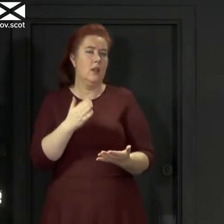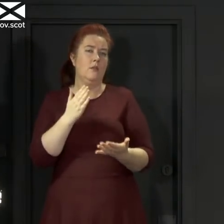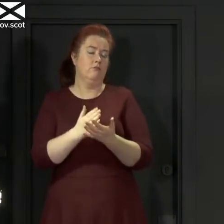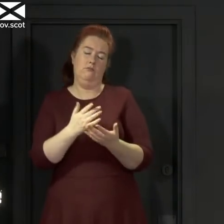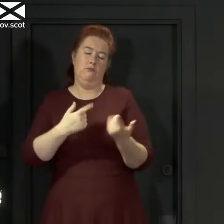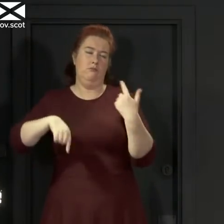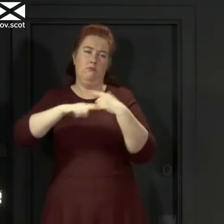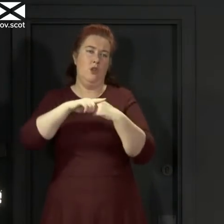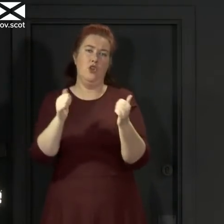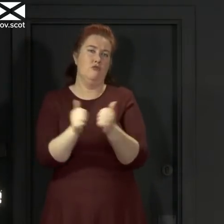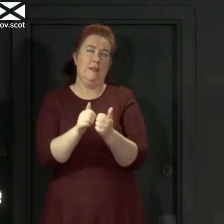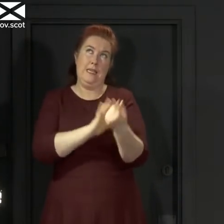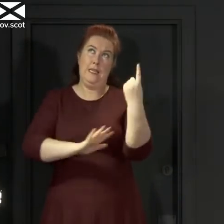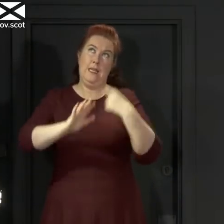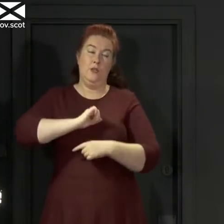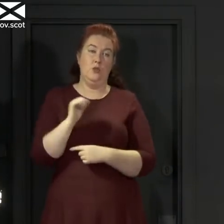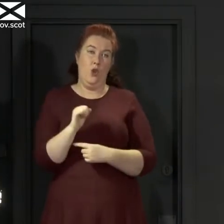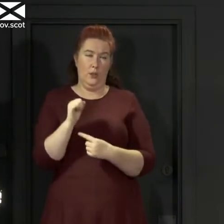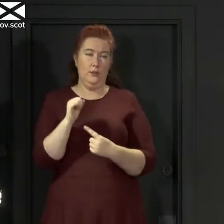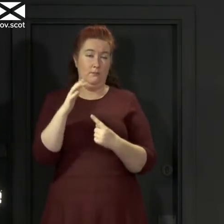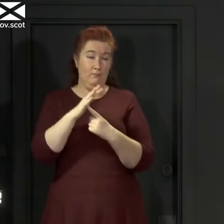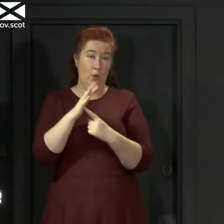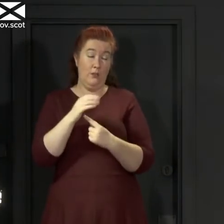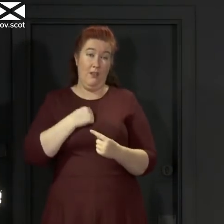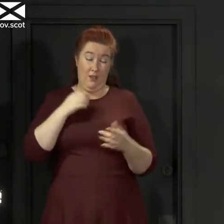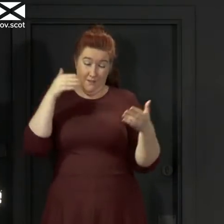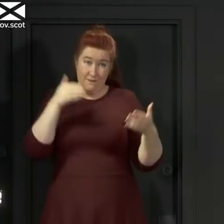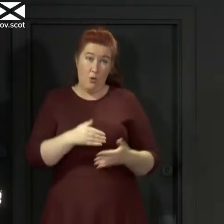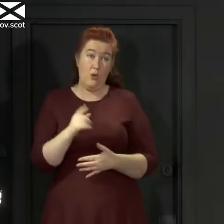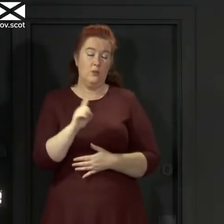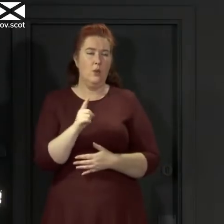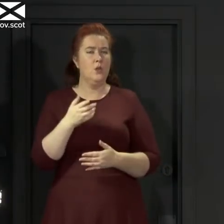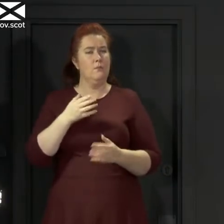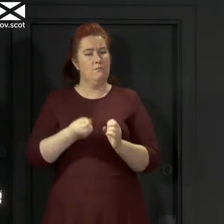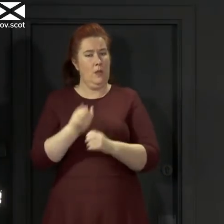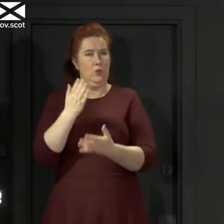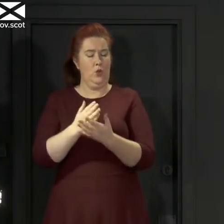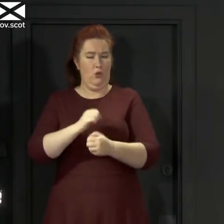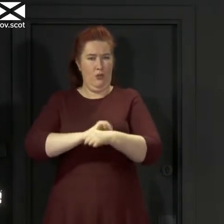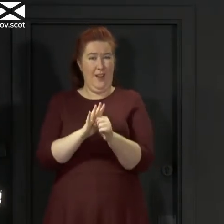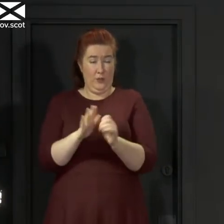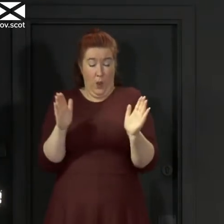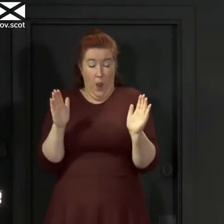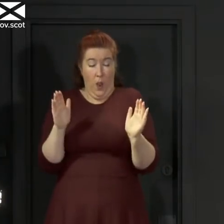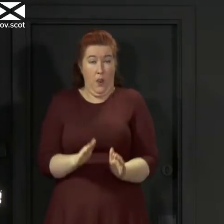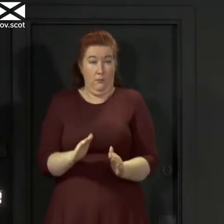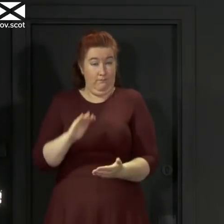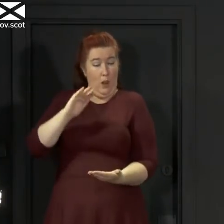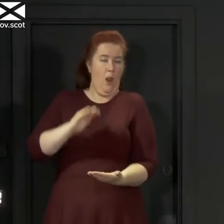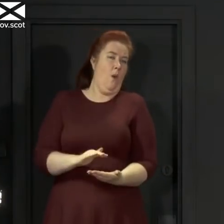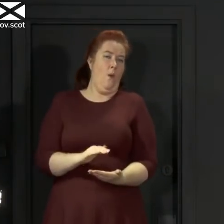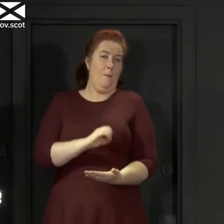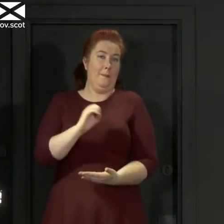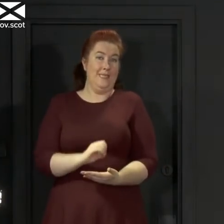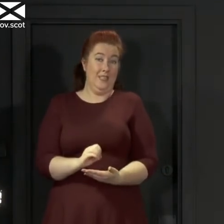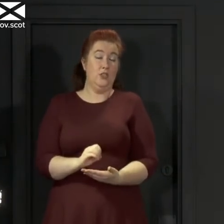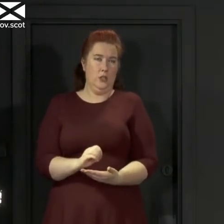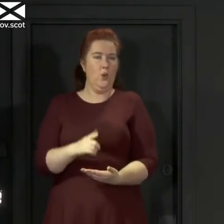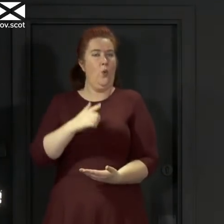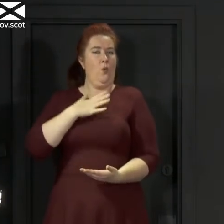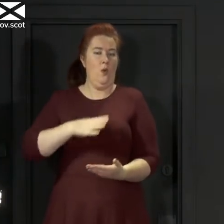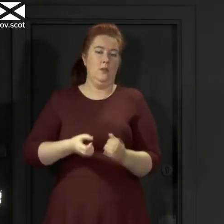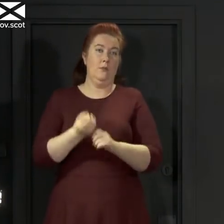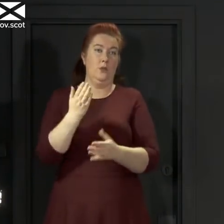agreement across the country. Our main focus right now is on keeping the virus at a low enough level to enable schools to